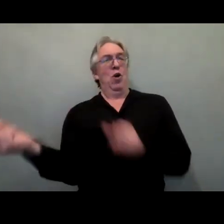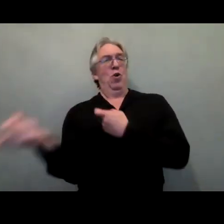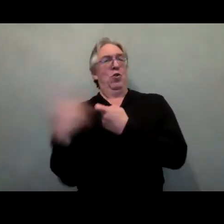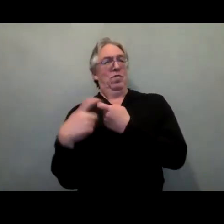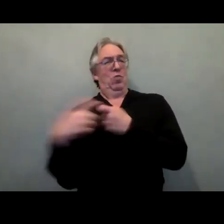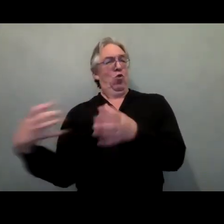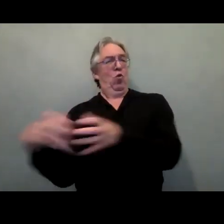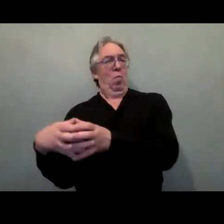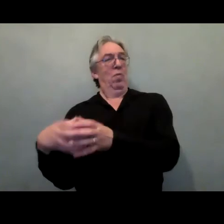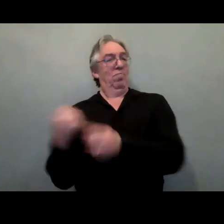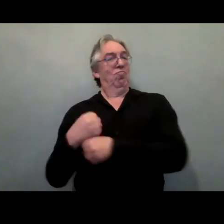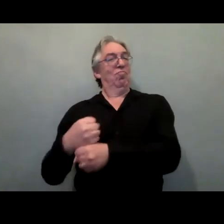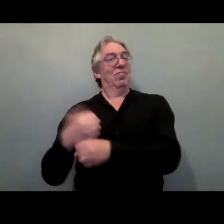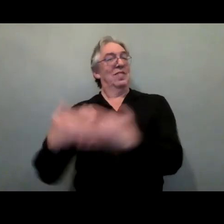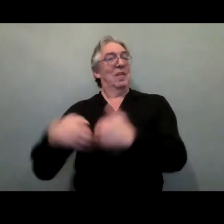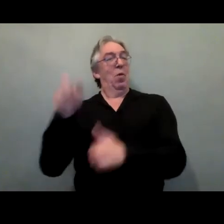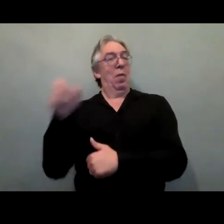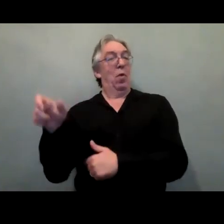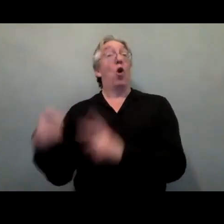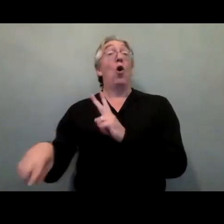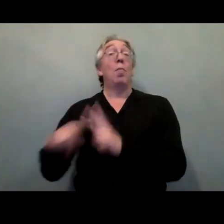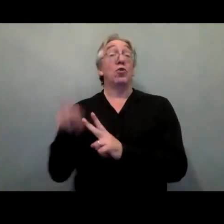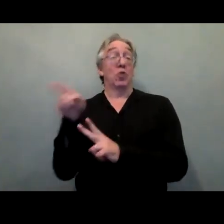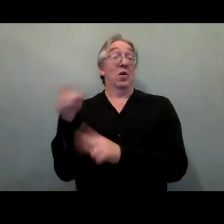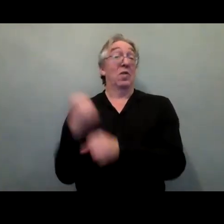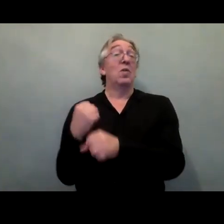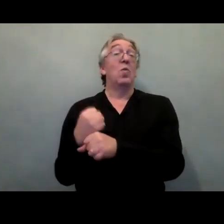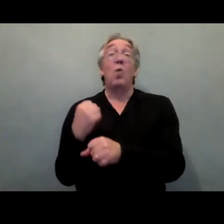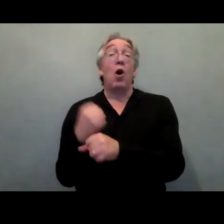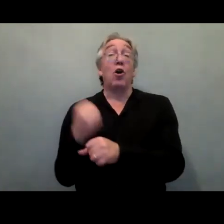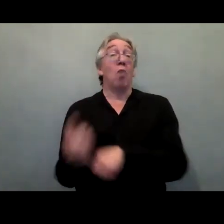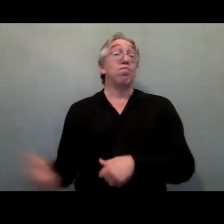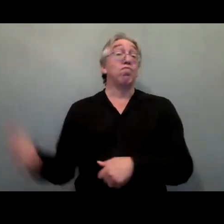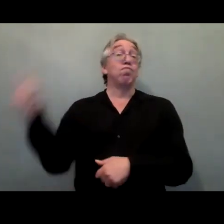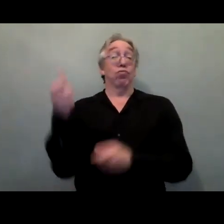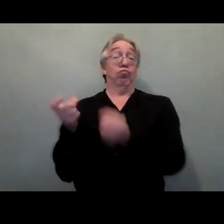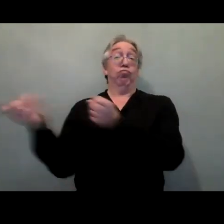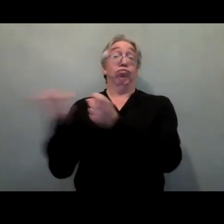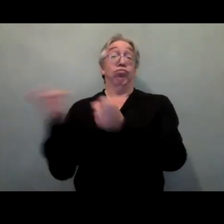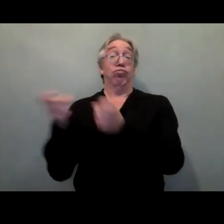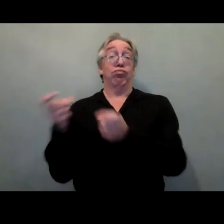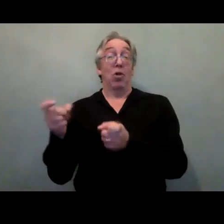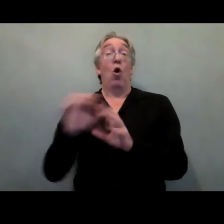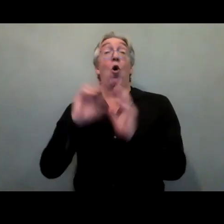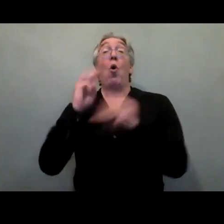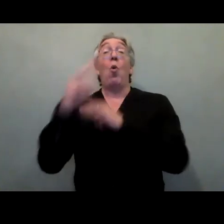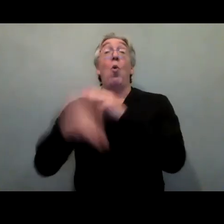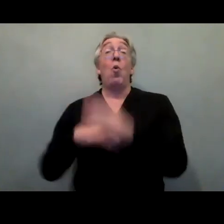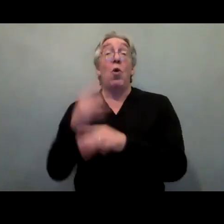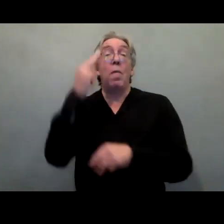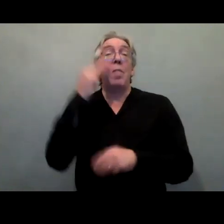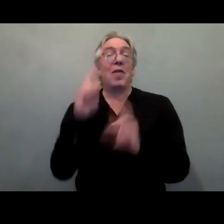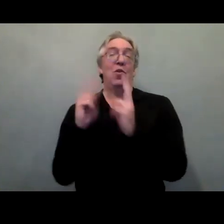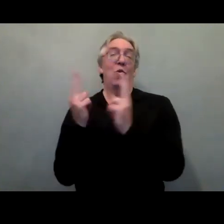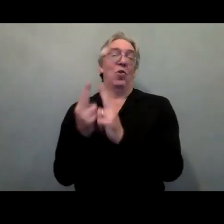disabilities, and also CEO of the World Blind Union. Jose has been a key disability rights activist for many years,